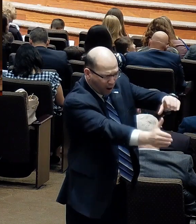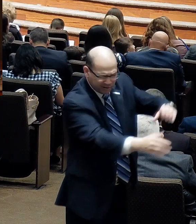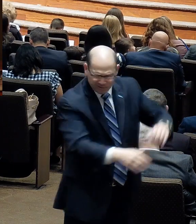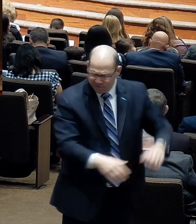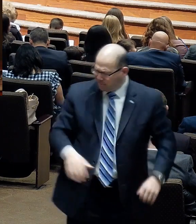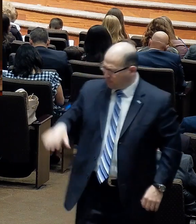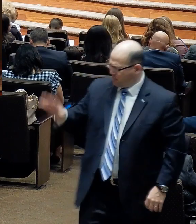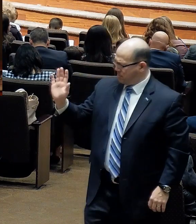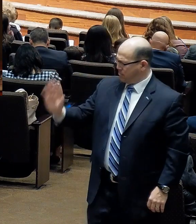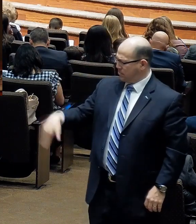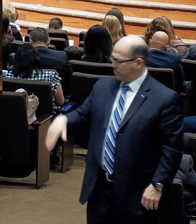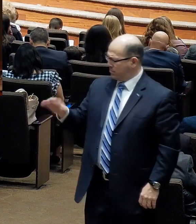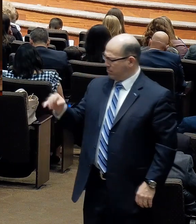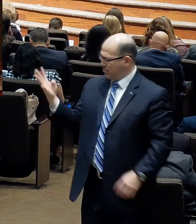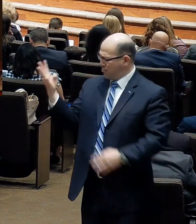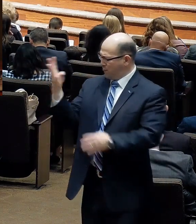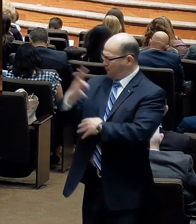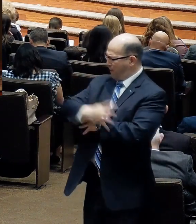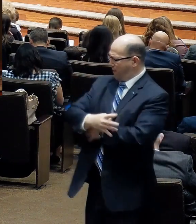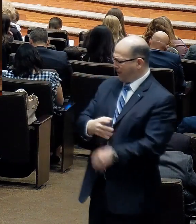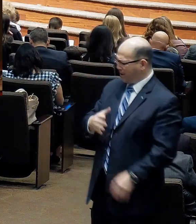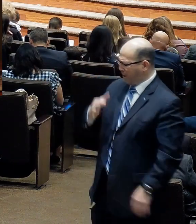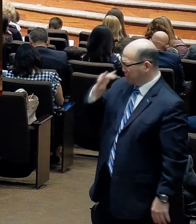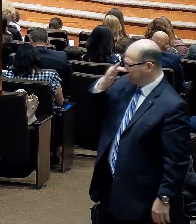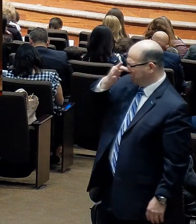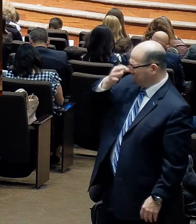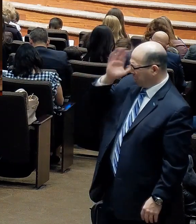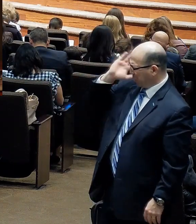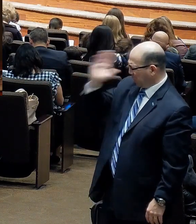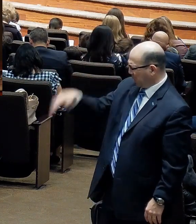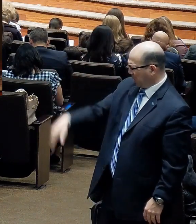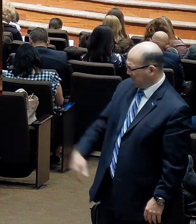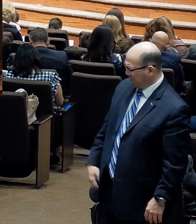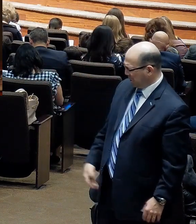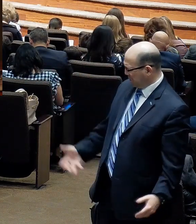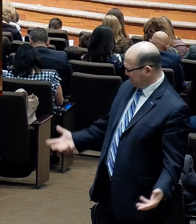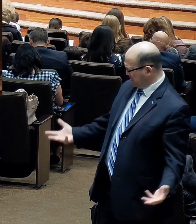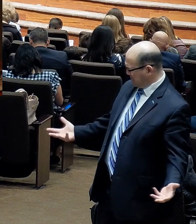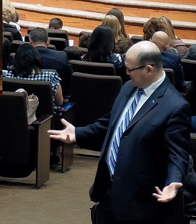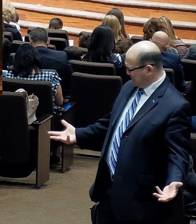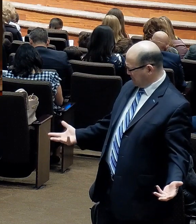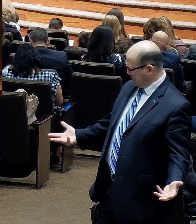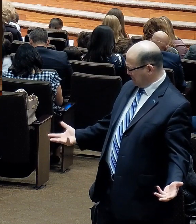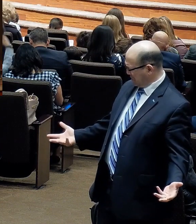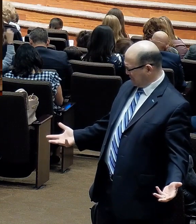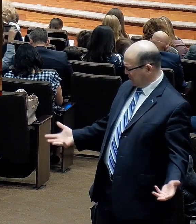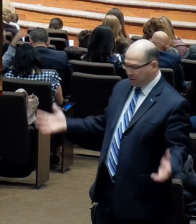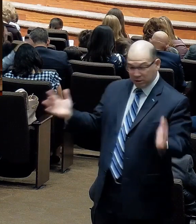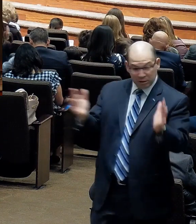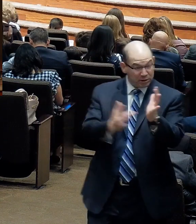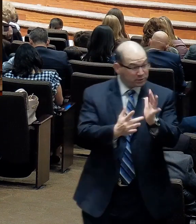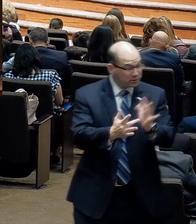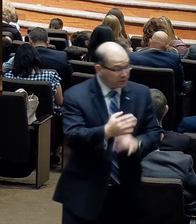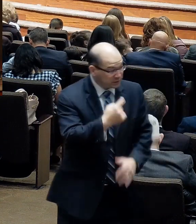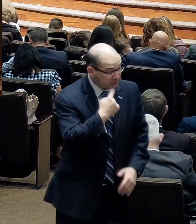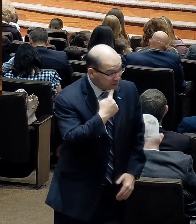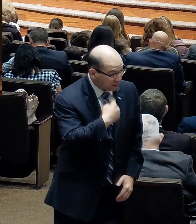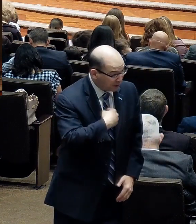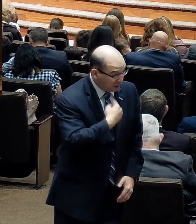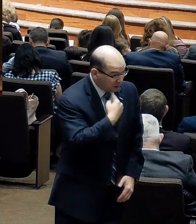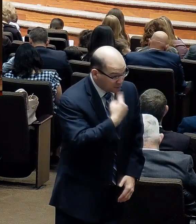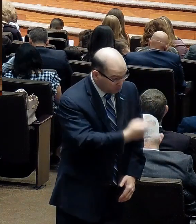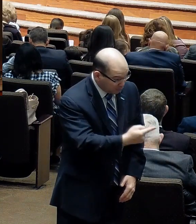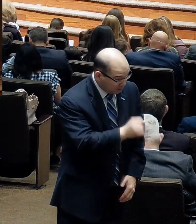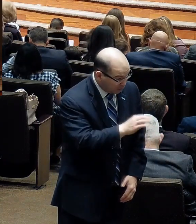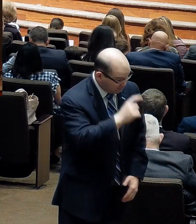stinketh, for he hath been dead four days. So he abode two days. He's been dead four days. Jesus saith unto her, said I not unto thee that if thou